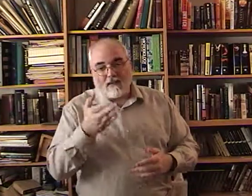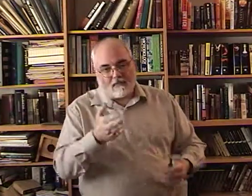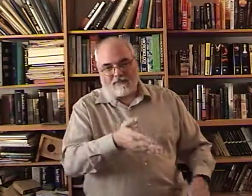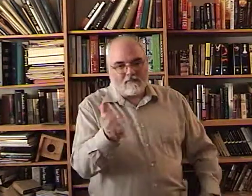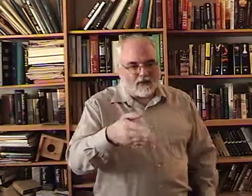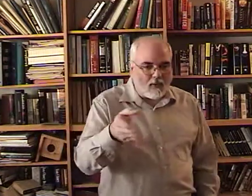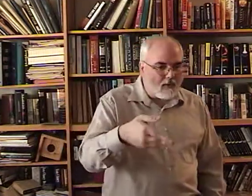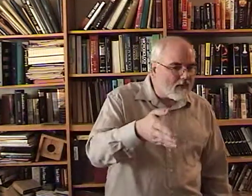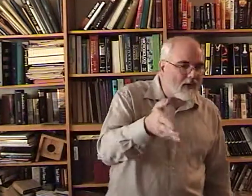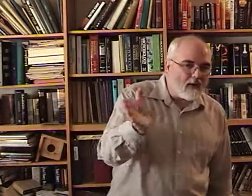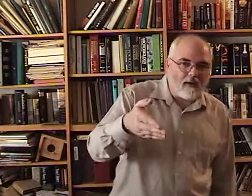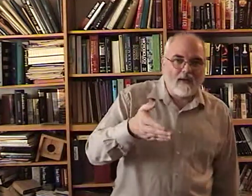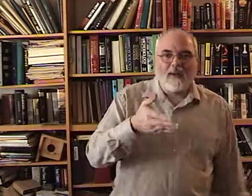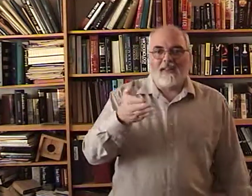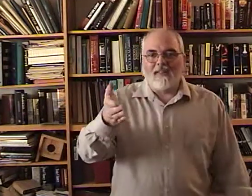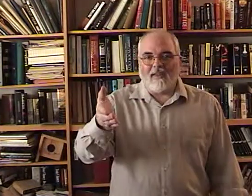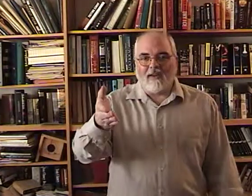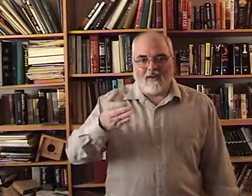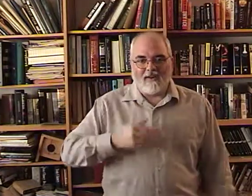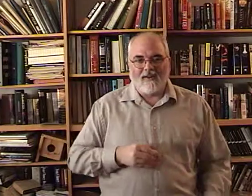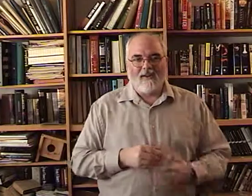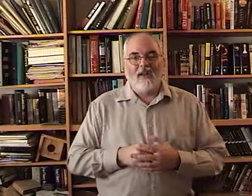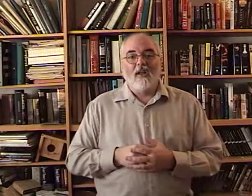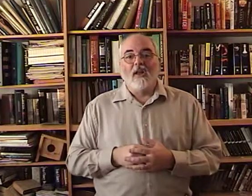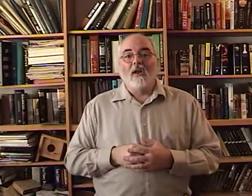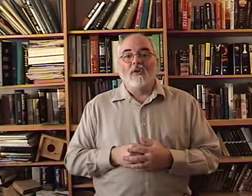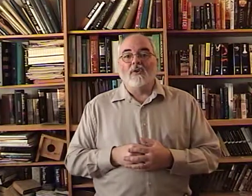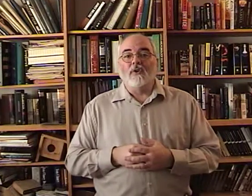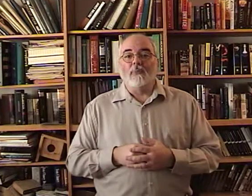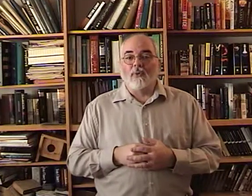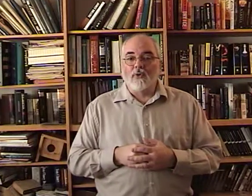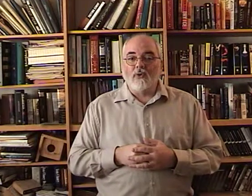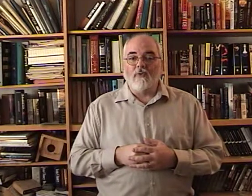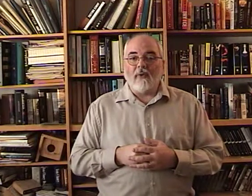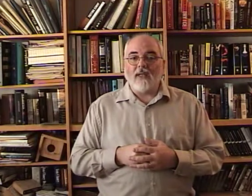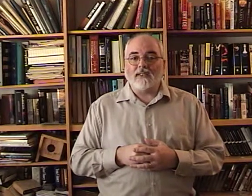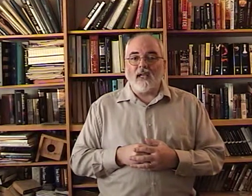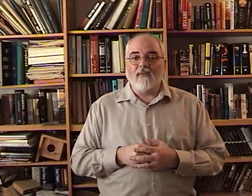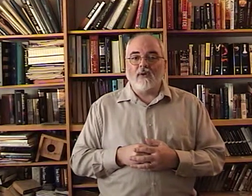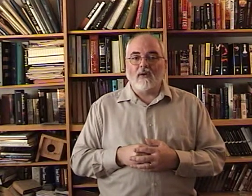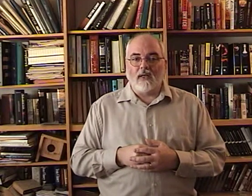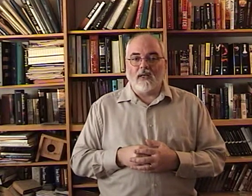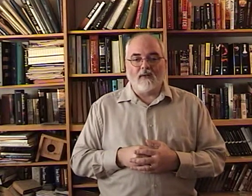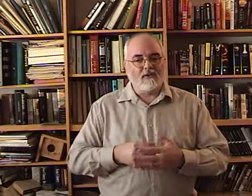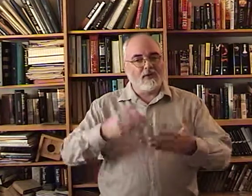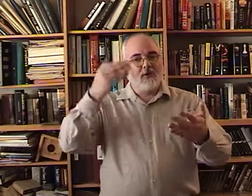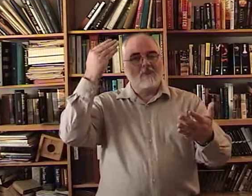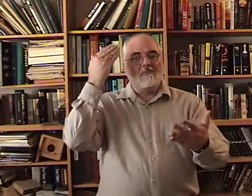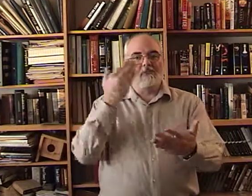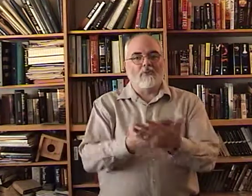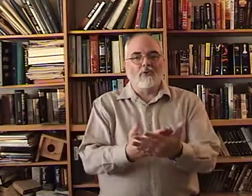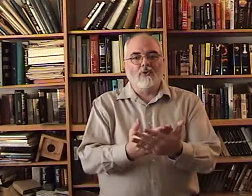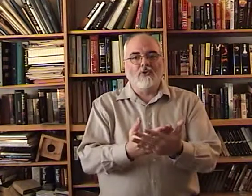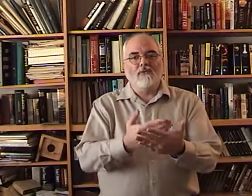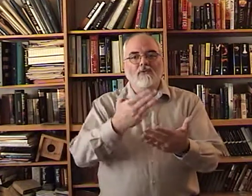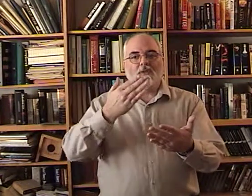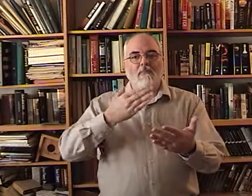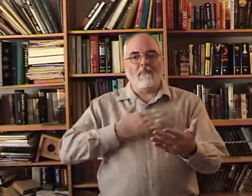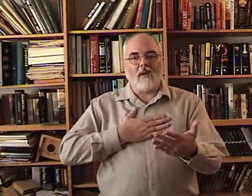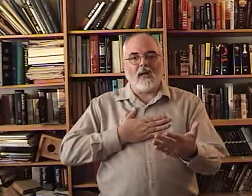Somewhere over there. There. To prove my savior lives. Proves my